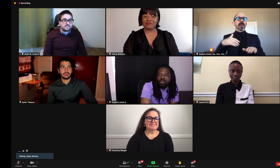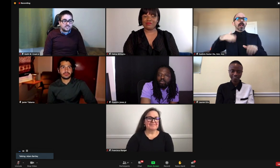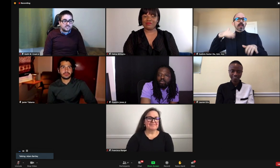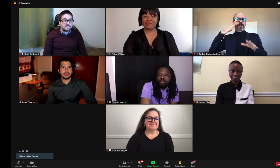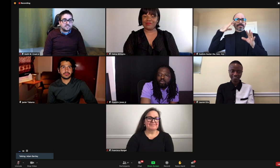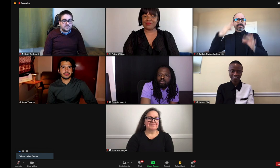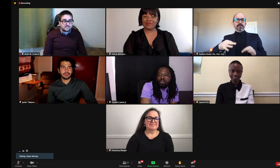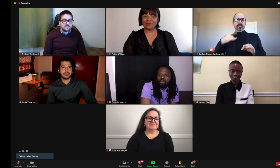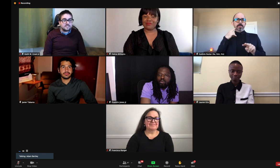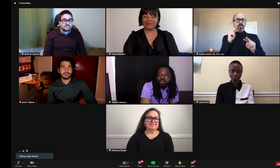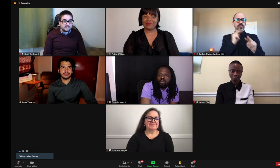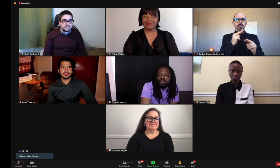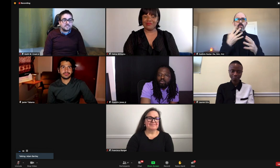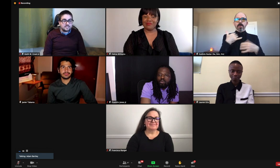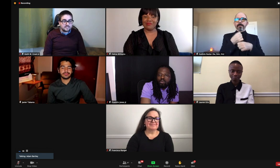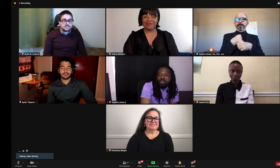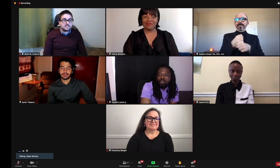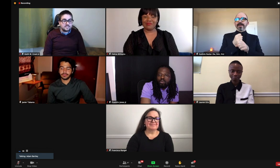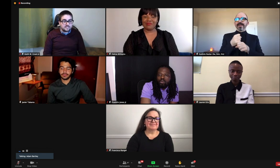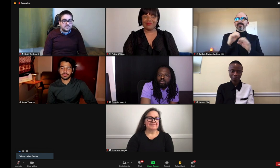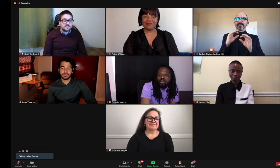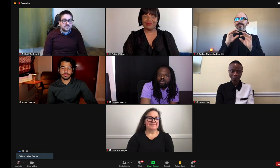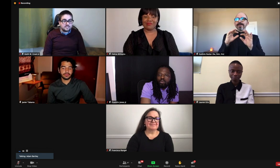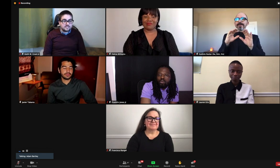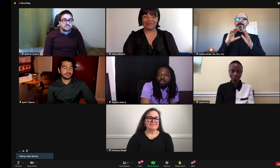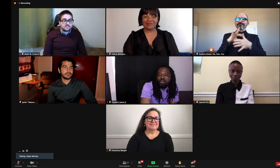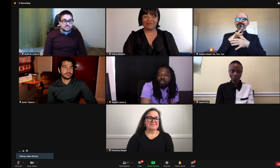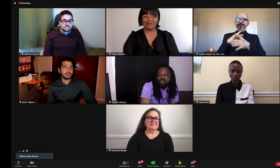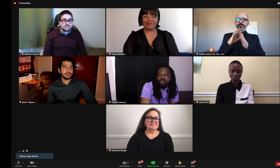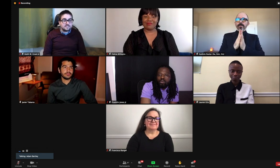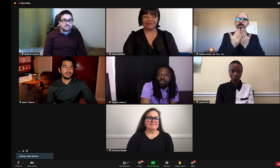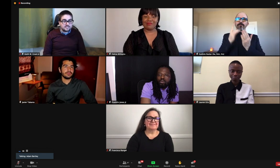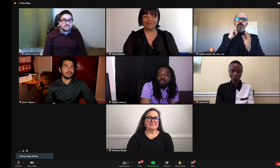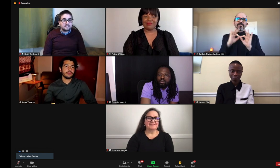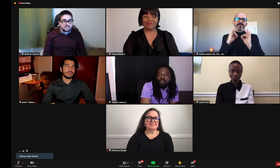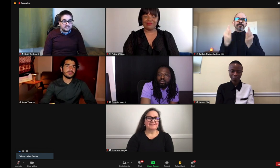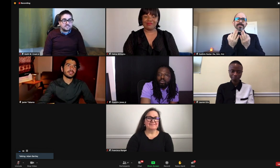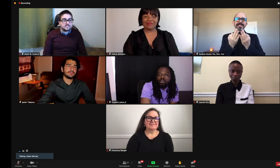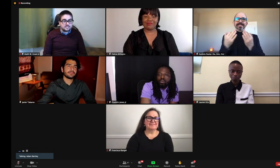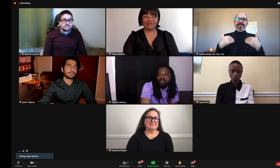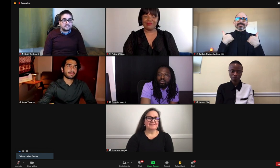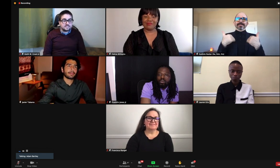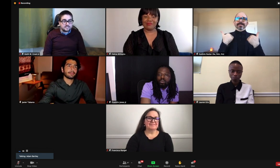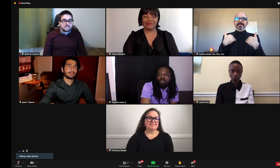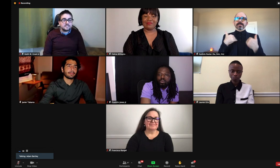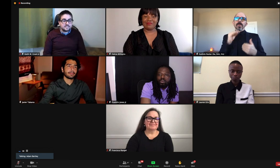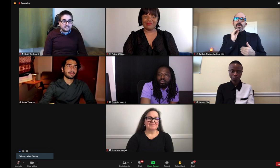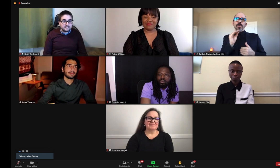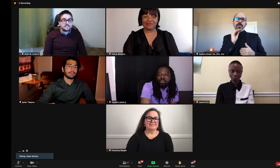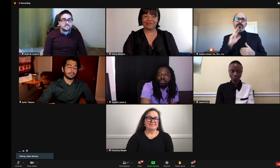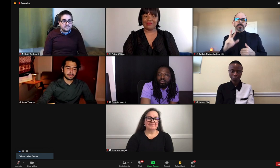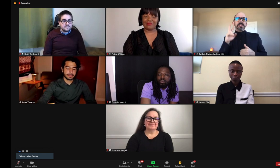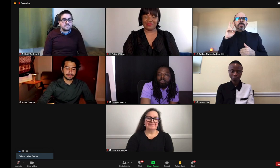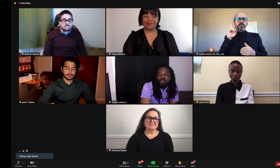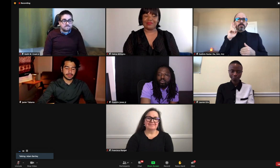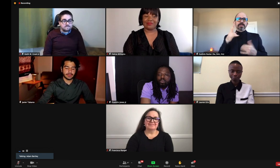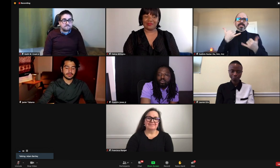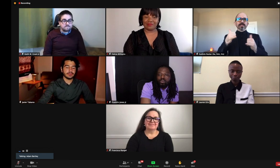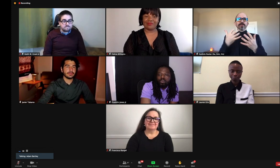into, but have not yet confirmed. So the decision has not been made on the particular book, but it's intended